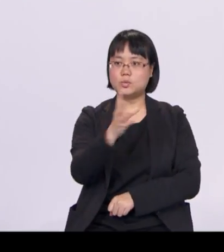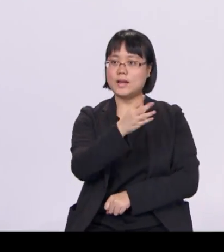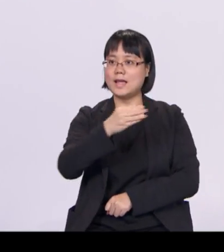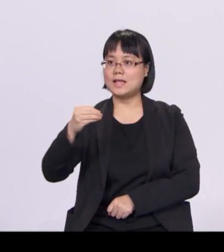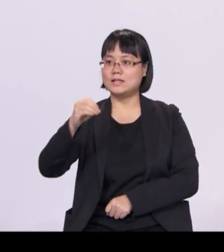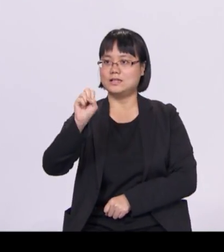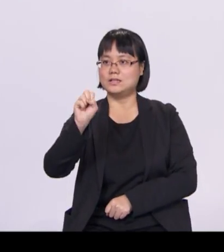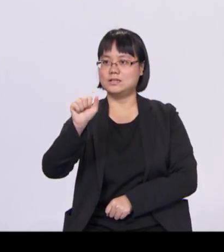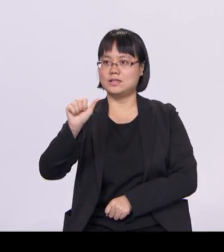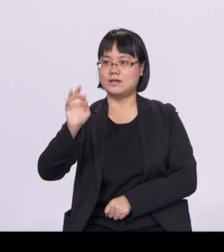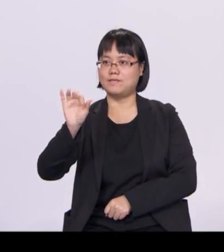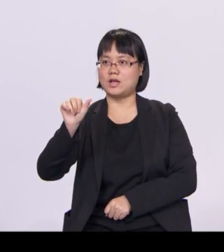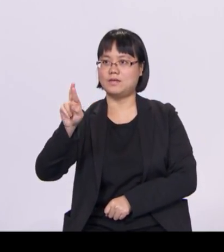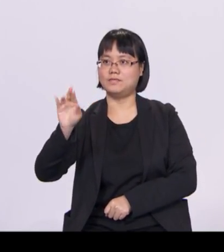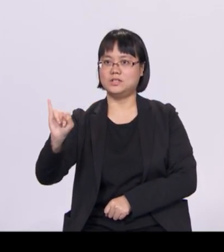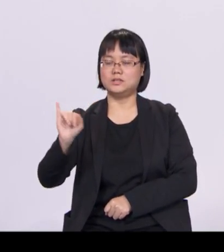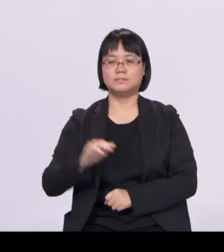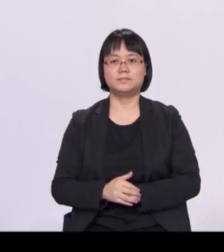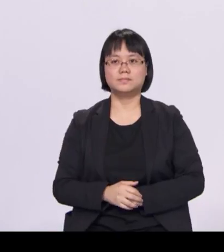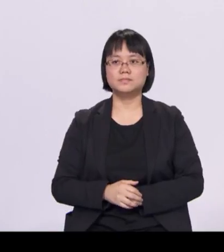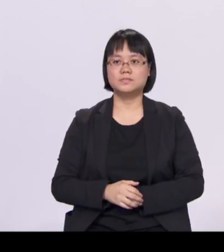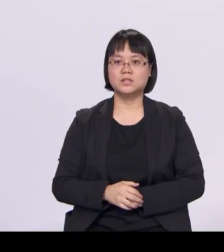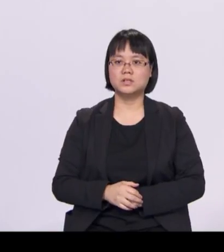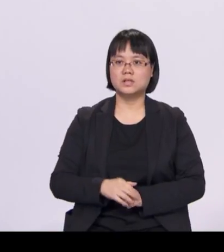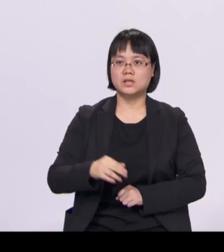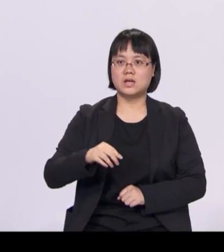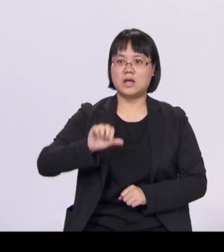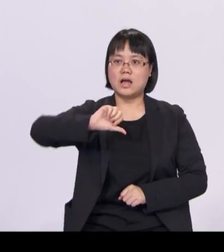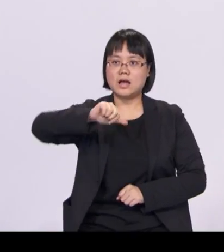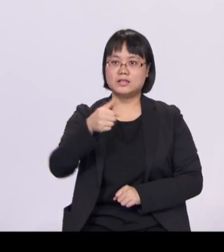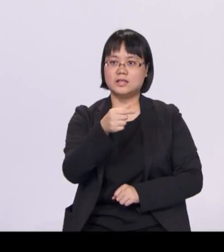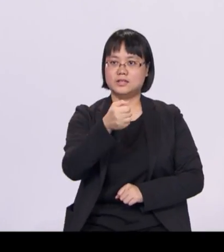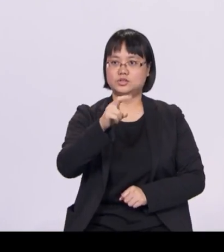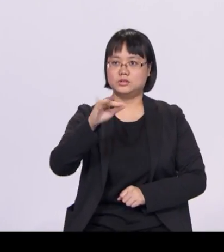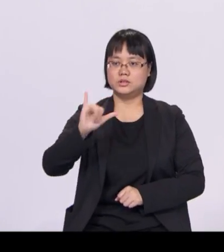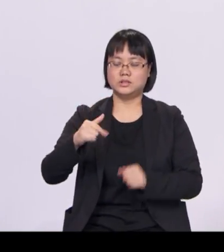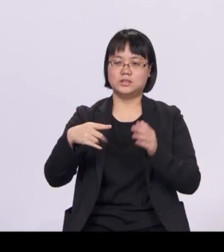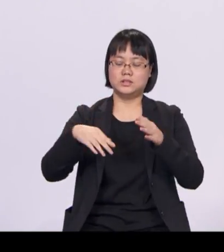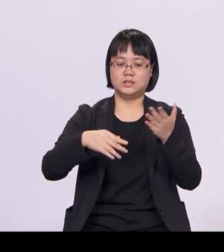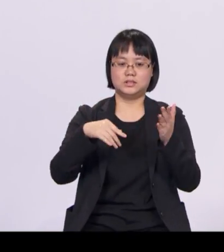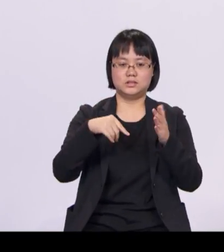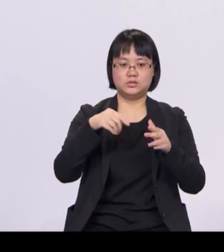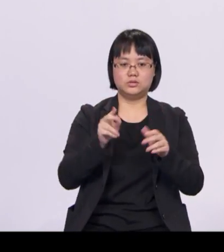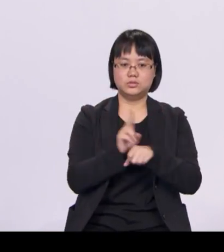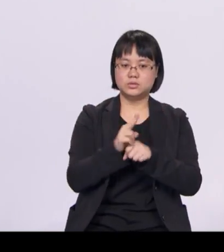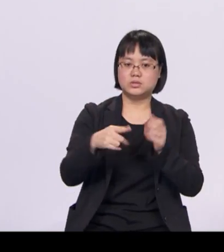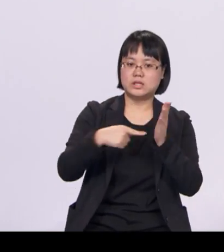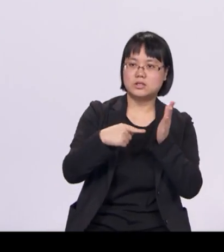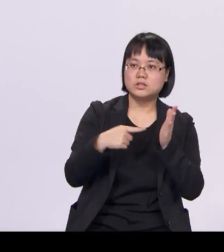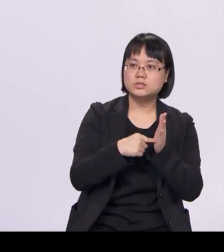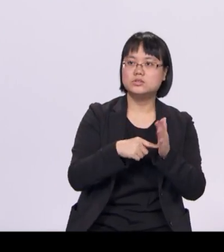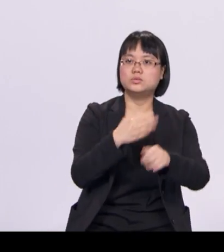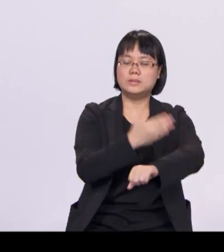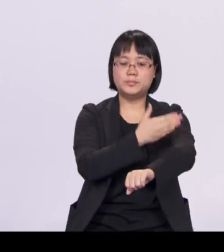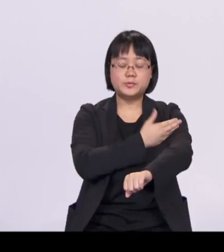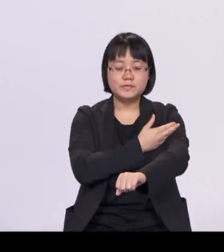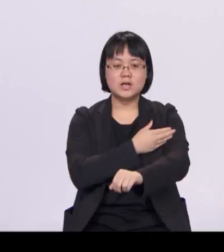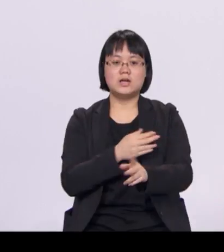Other agencies are tapping on emerging technologies to improve productivity. JTC Corporation, for